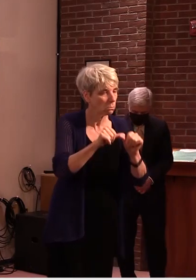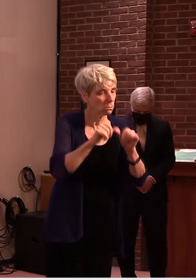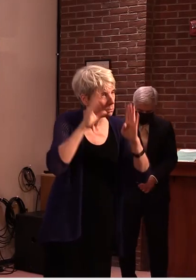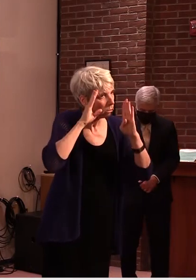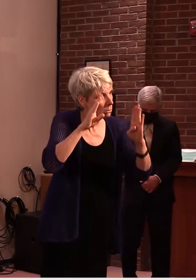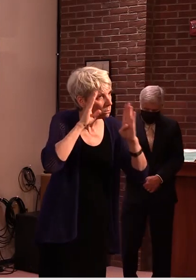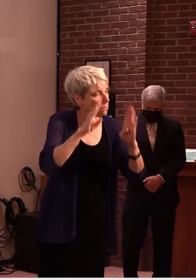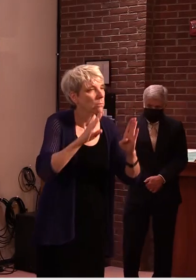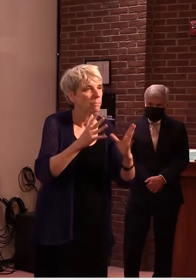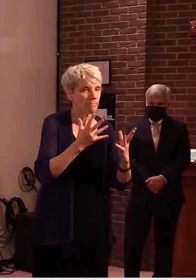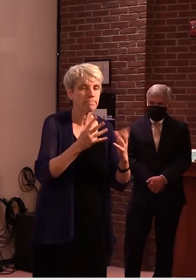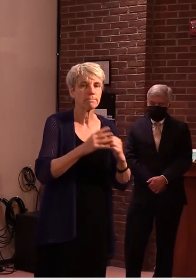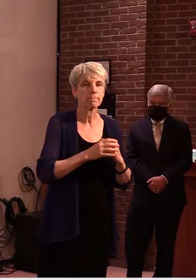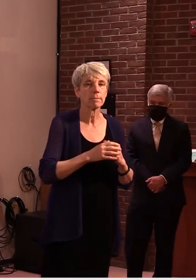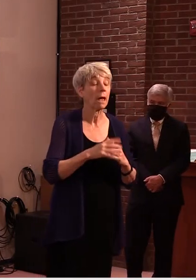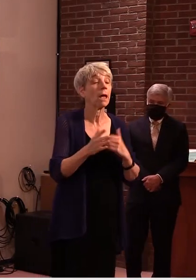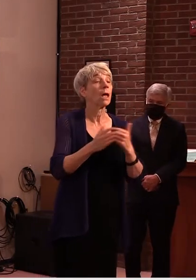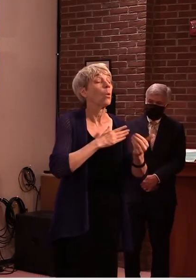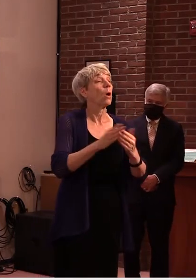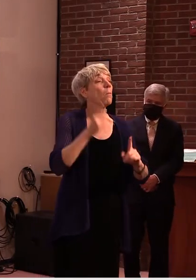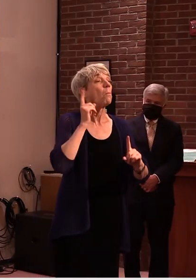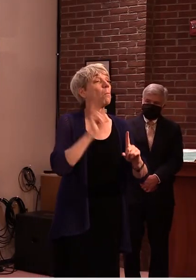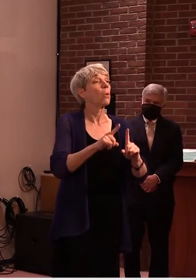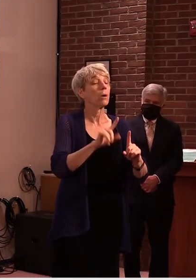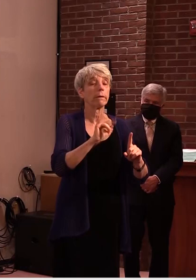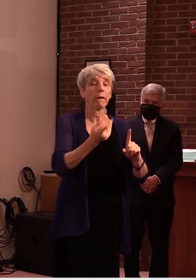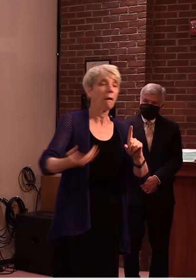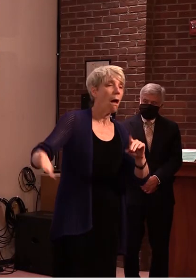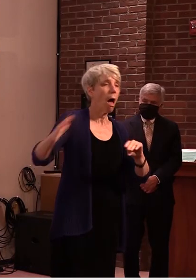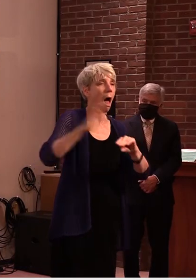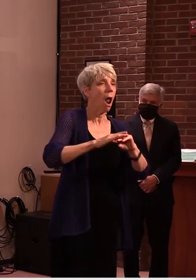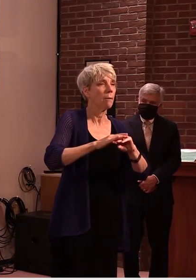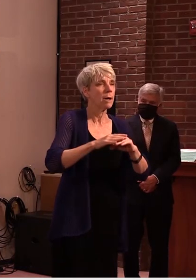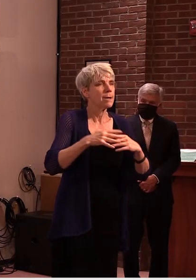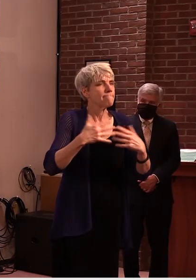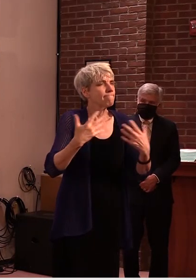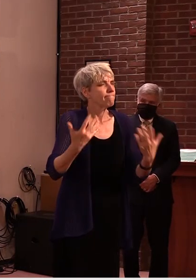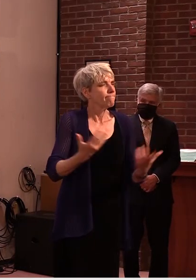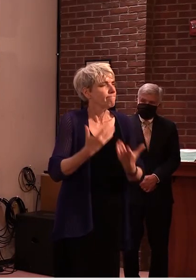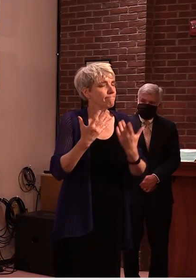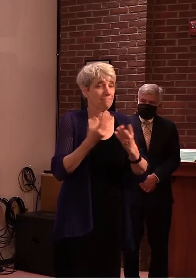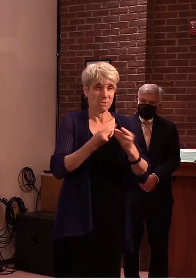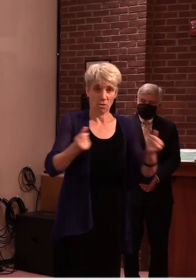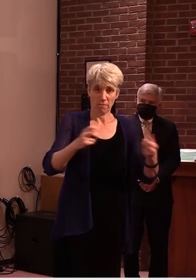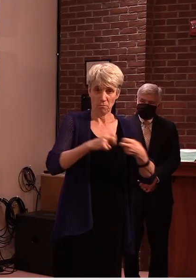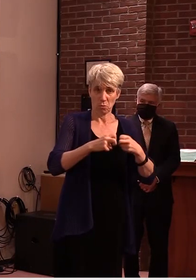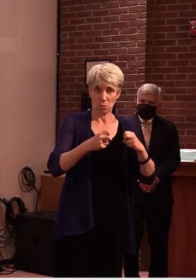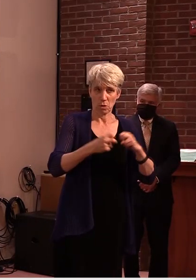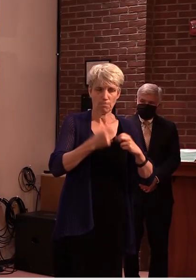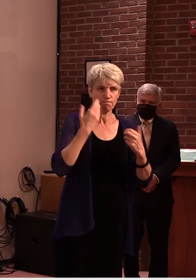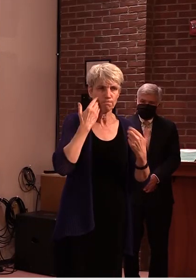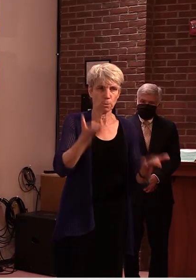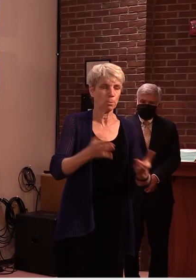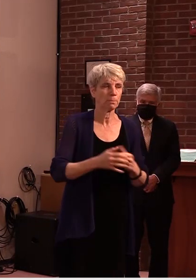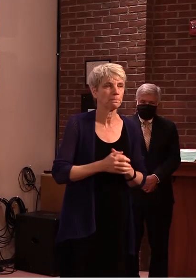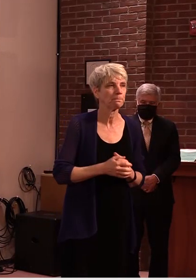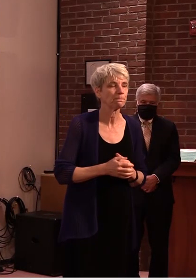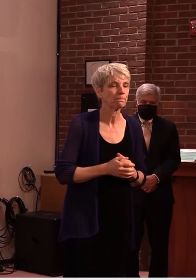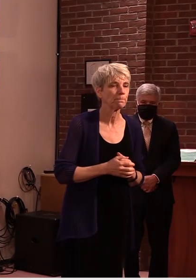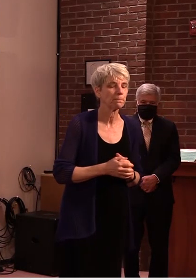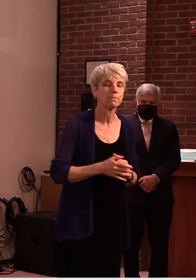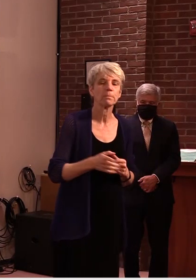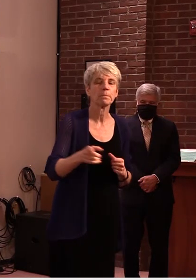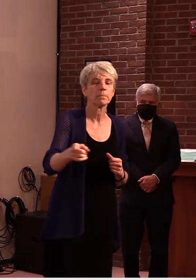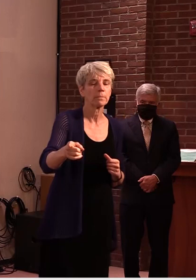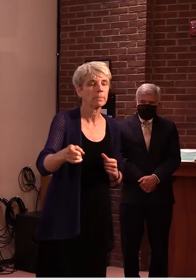we can but uh but i'm not sure that you know raising attacks is necessarily going to fix the problem yeah